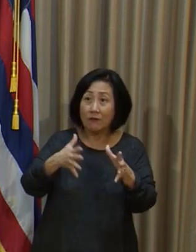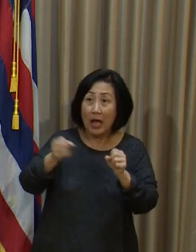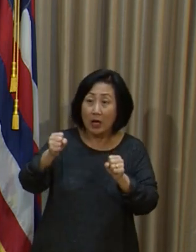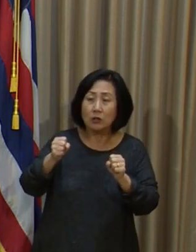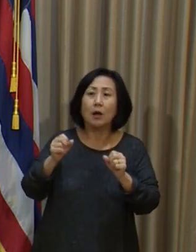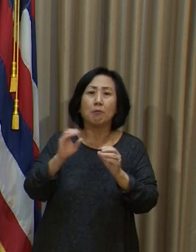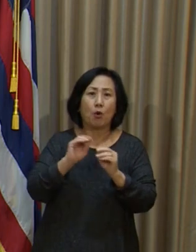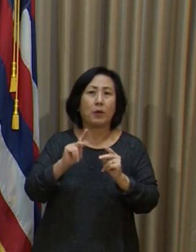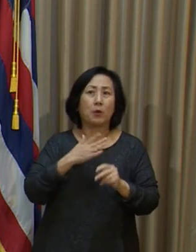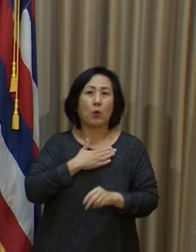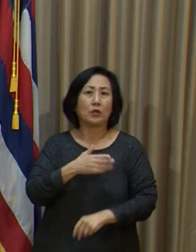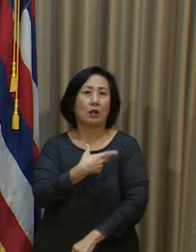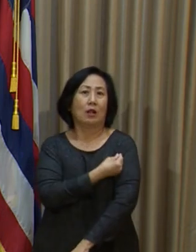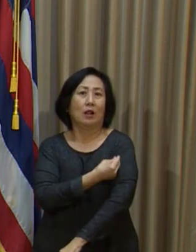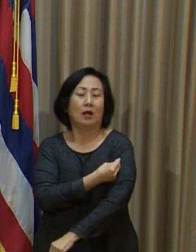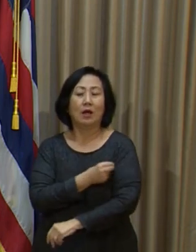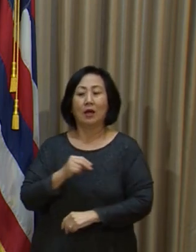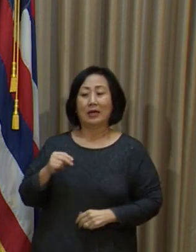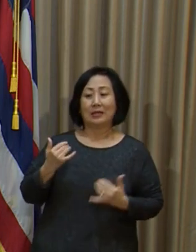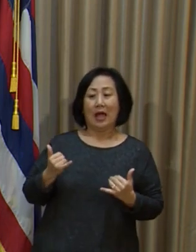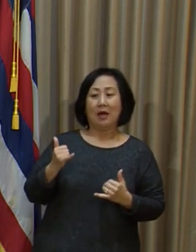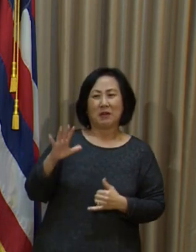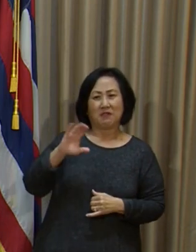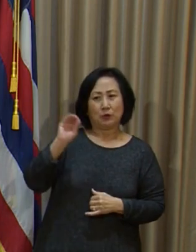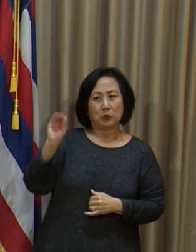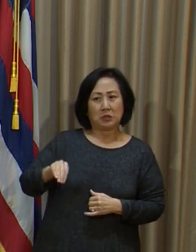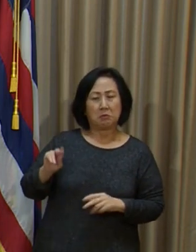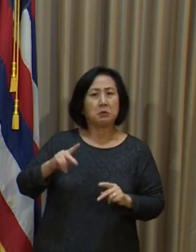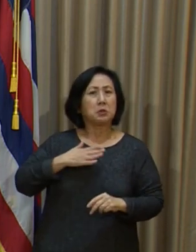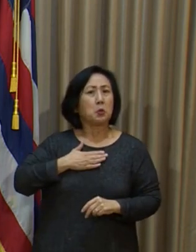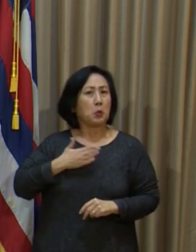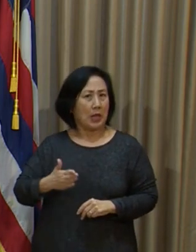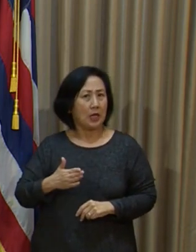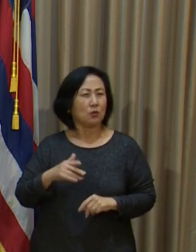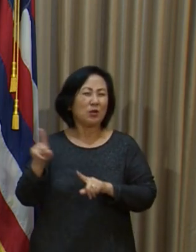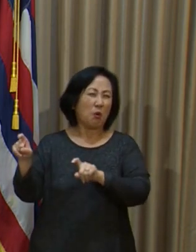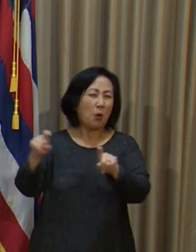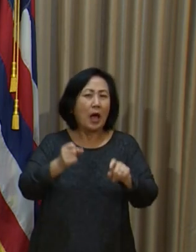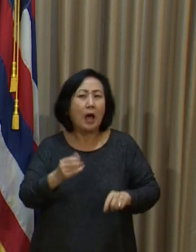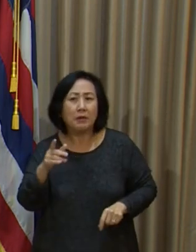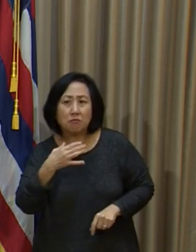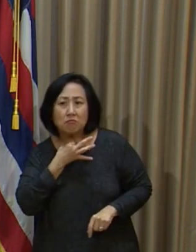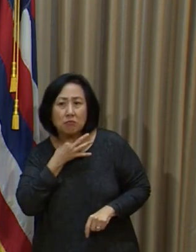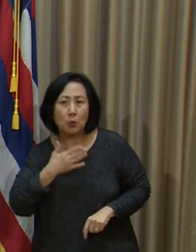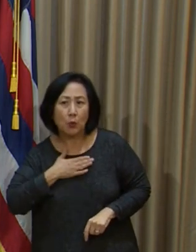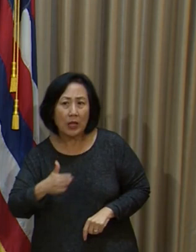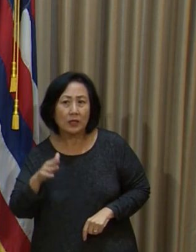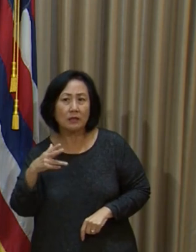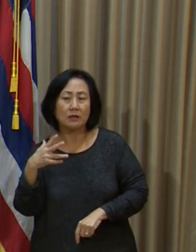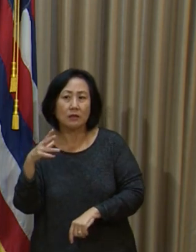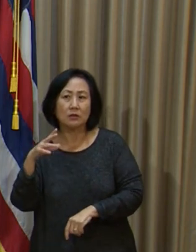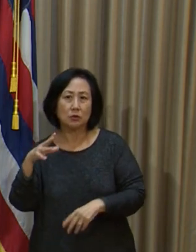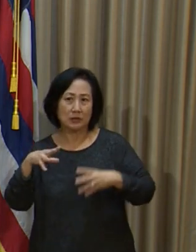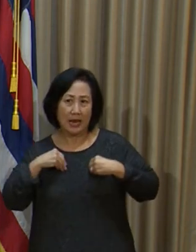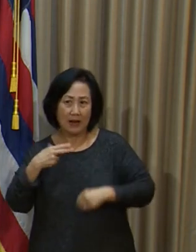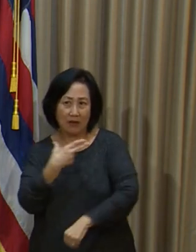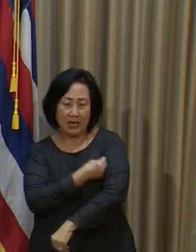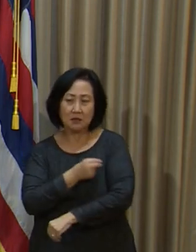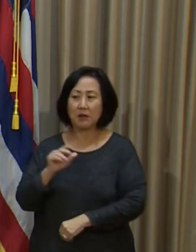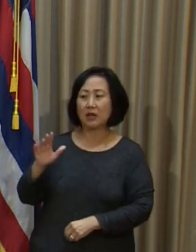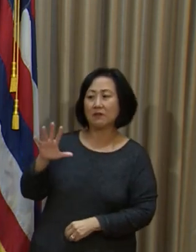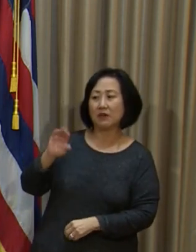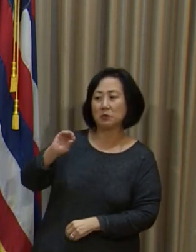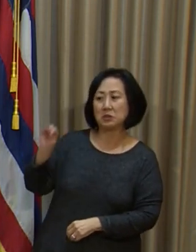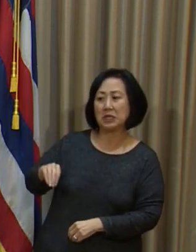About 50% of us in Hawaii right off the bat said we would get vaccinated. We were polling and asking people. Another 25% of us said